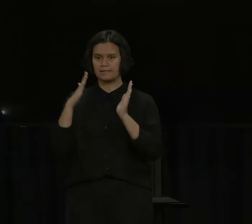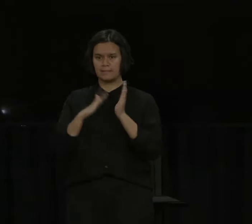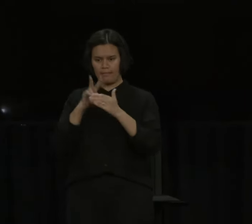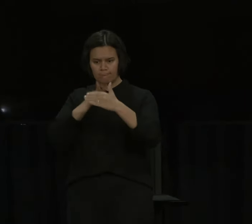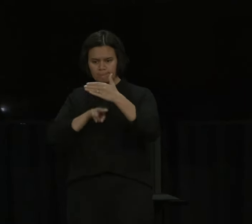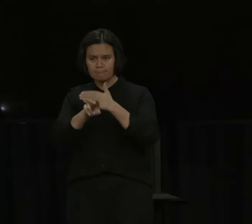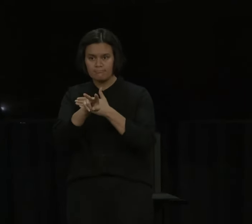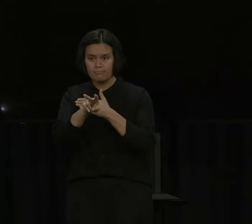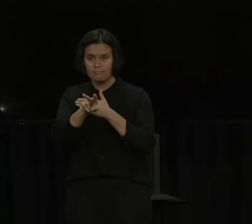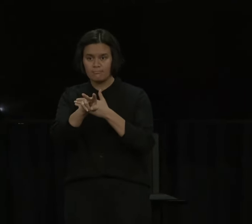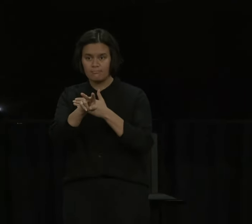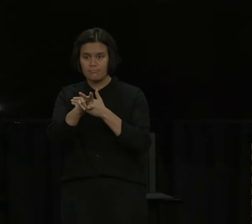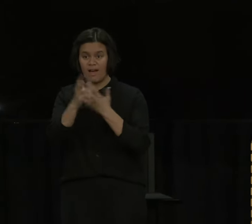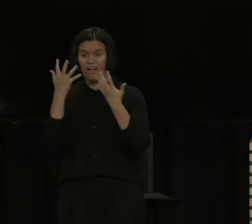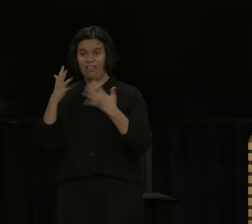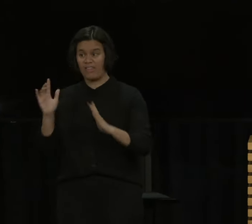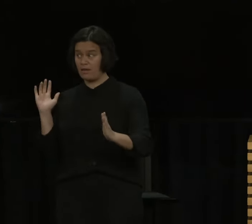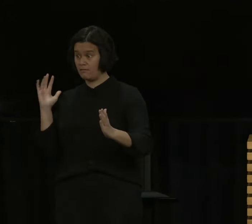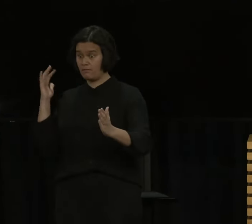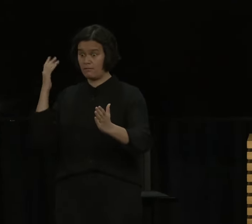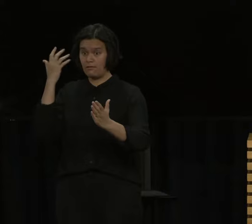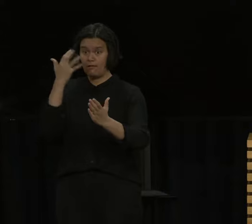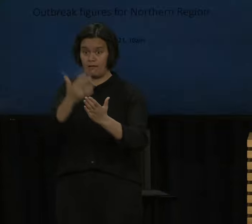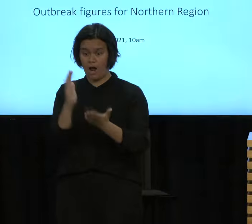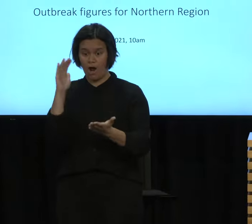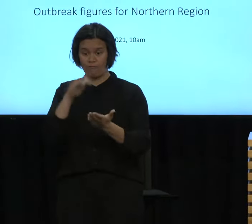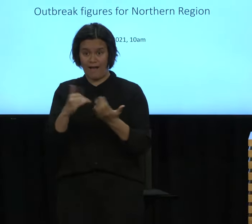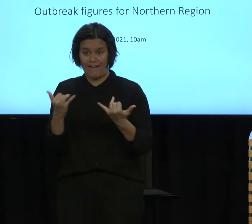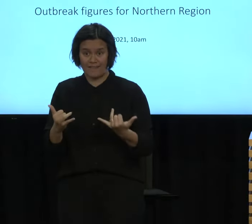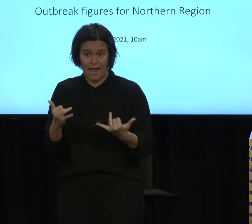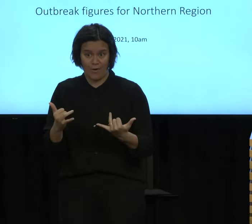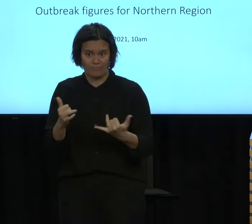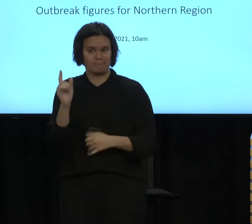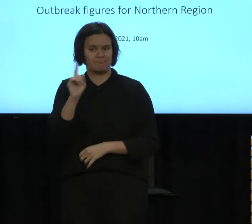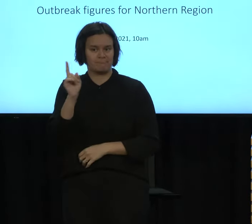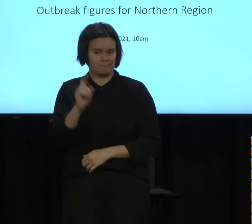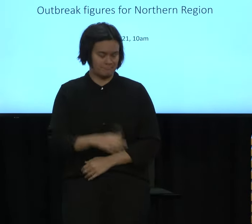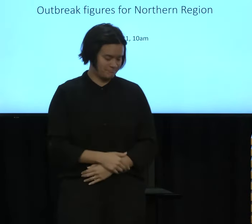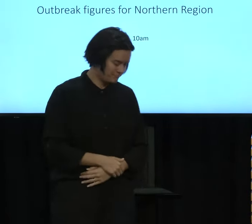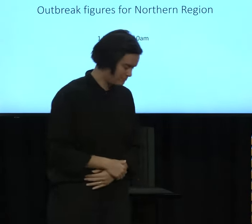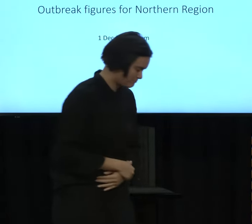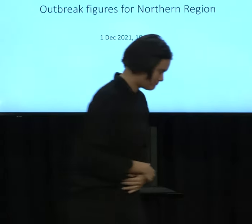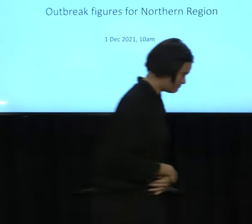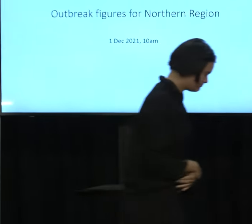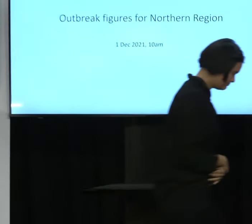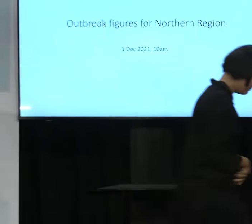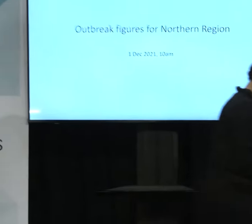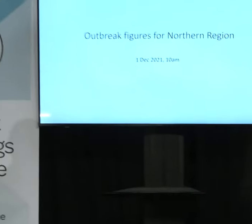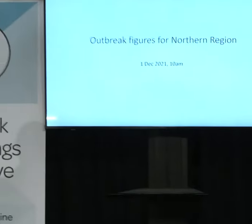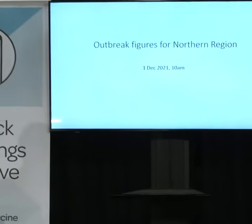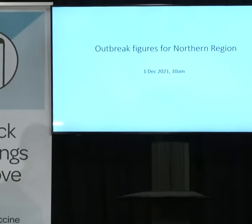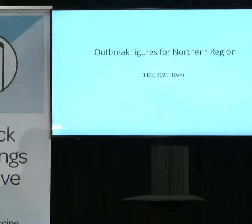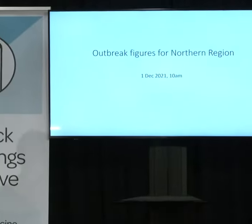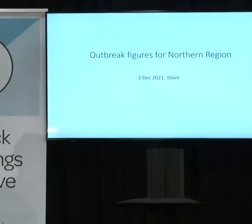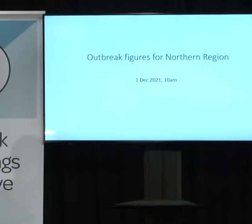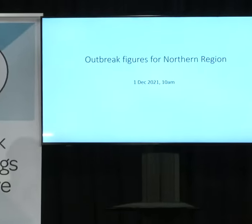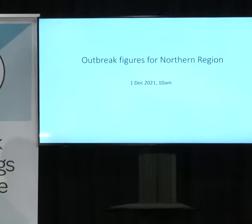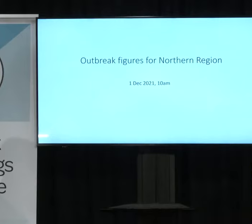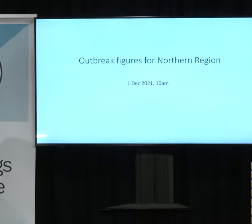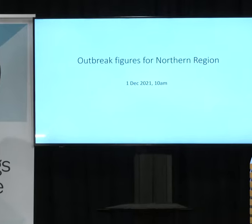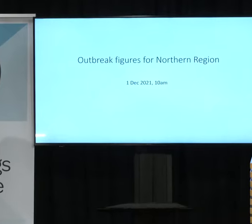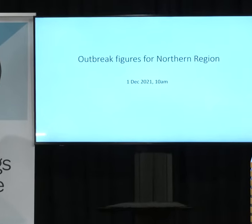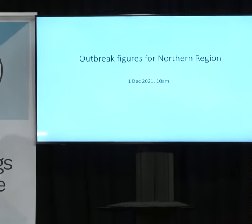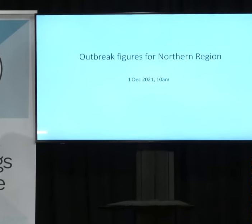particularly with respect to hospitalisations and intensive care values. So thank you to the